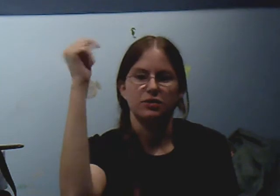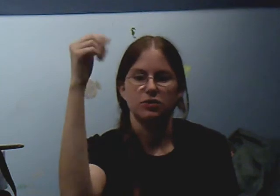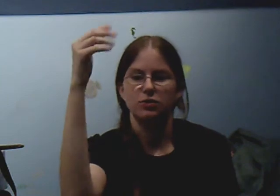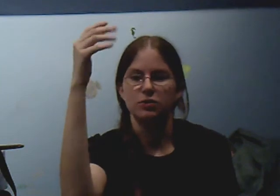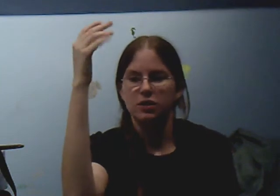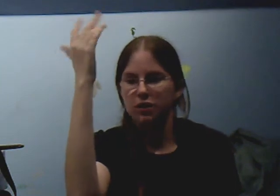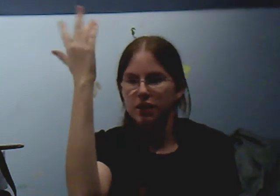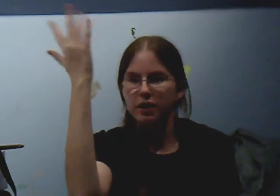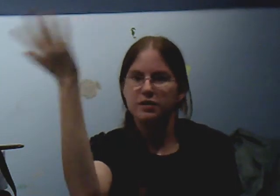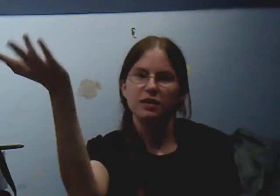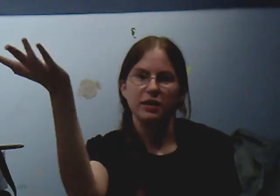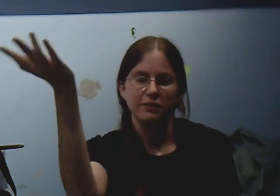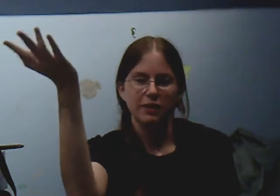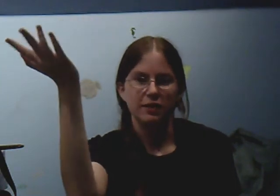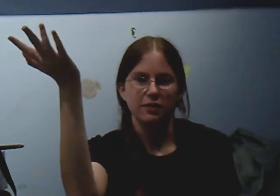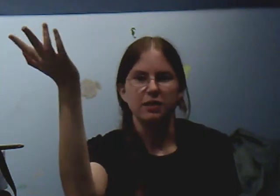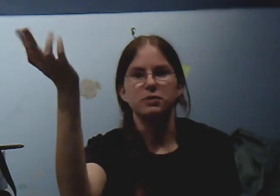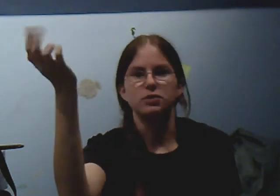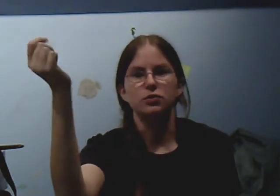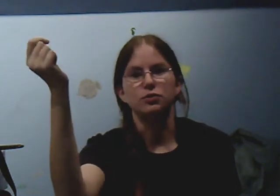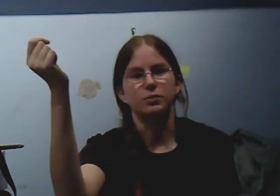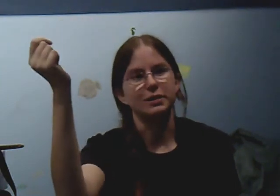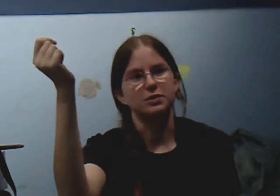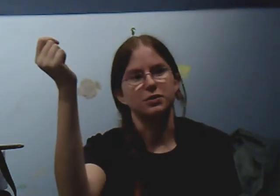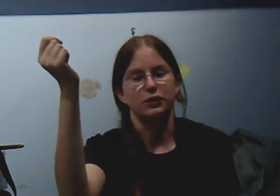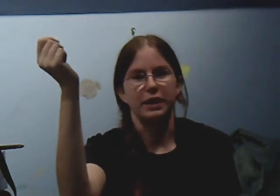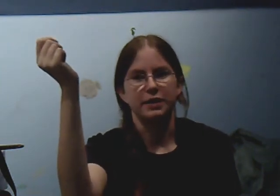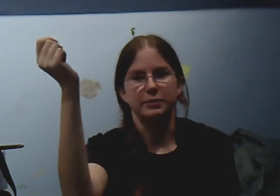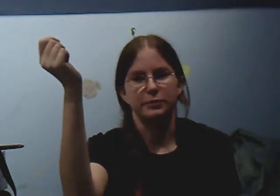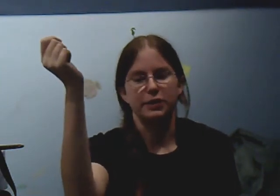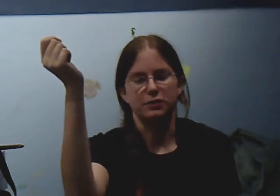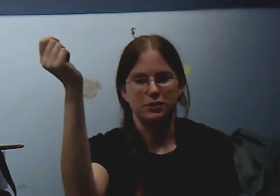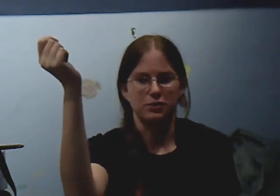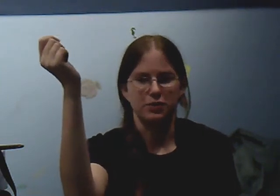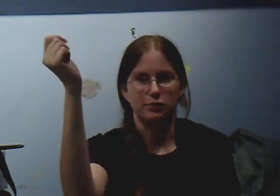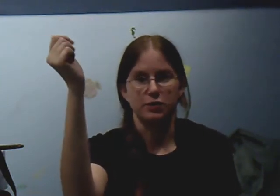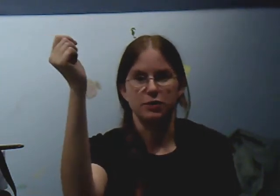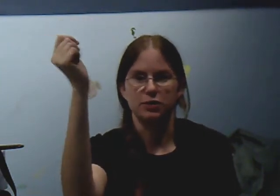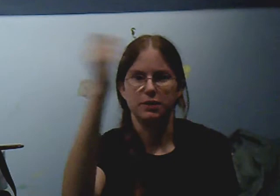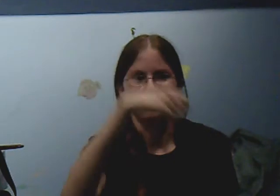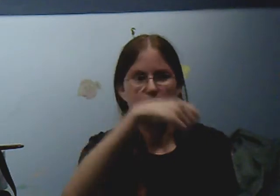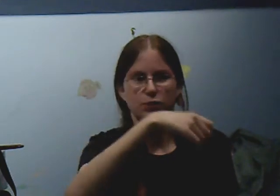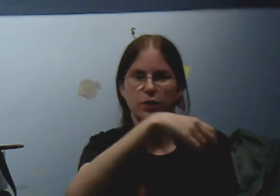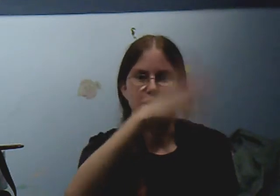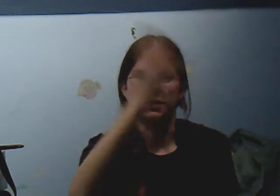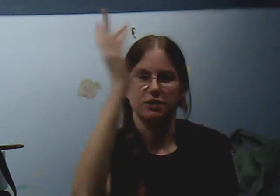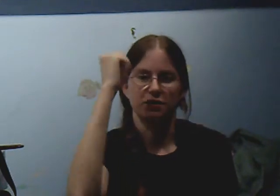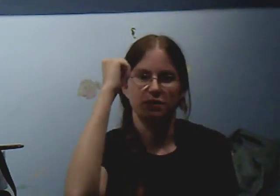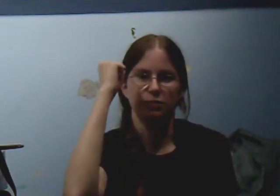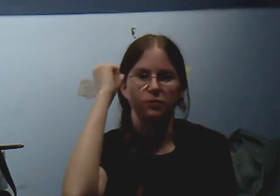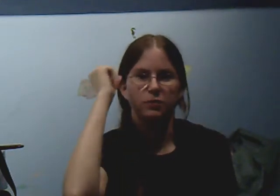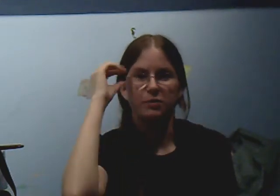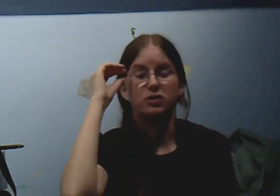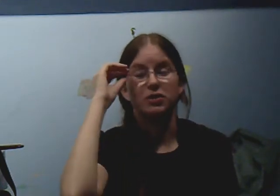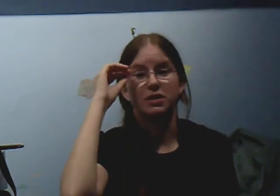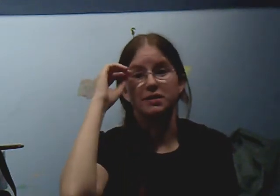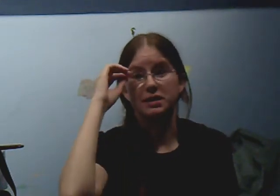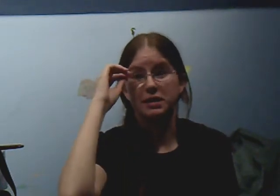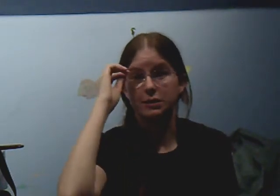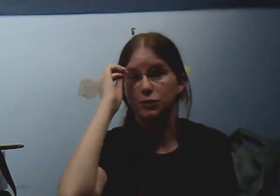Doctor Who, and I still haven't gotten the time to do research for that. And by research, I pretty much mean watching the majority of Season